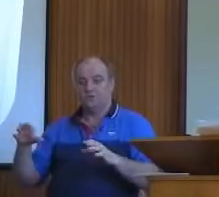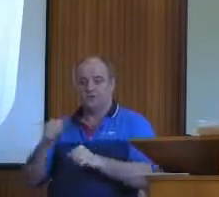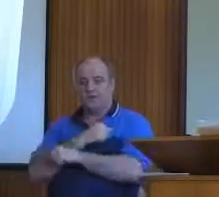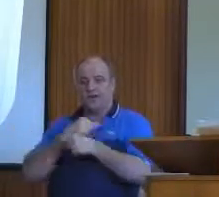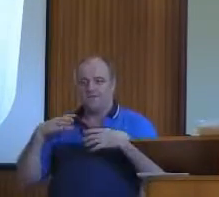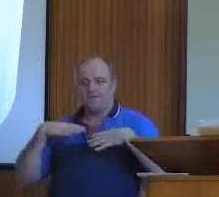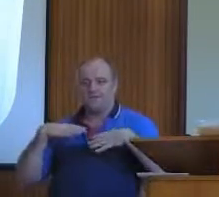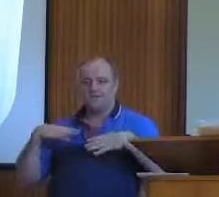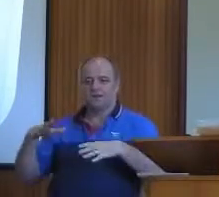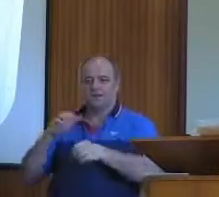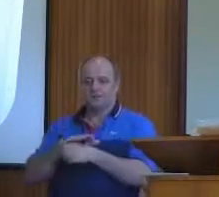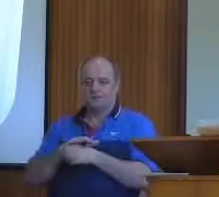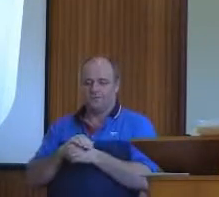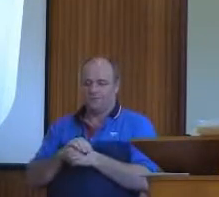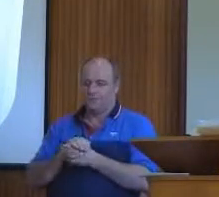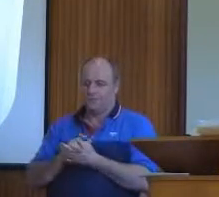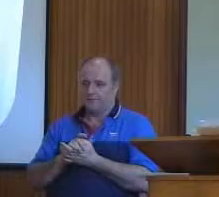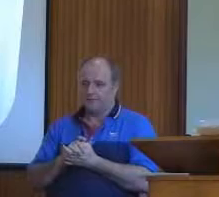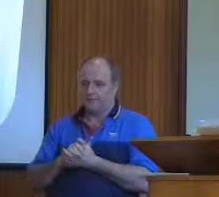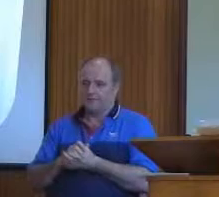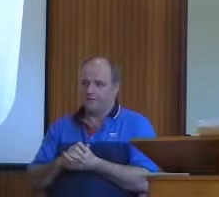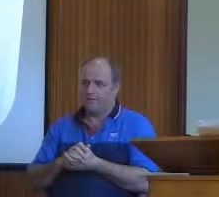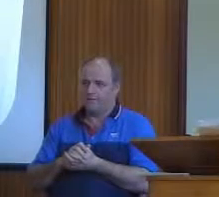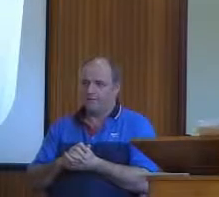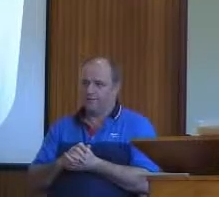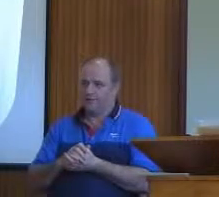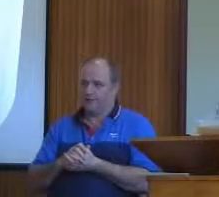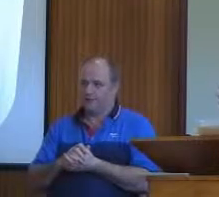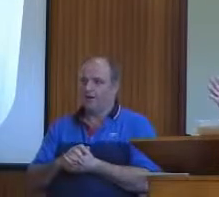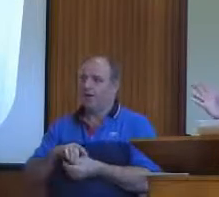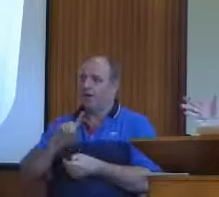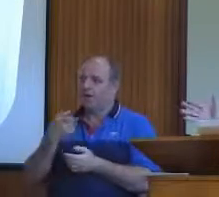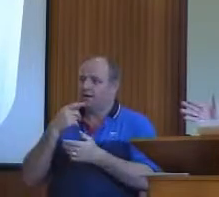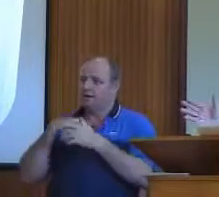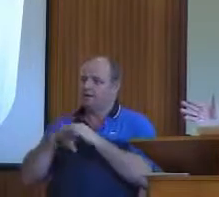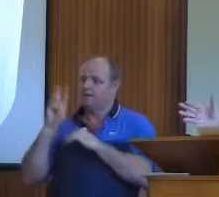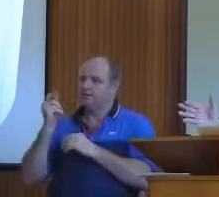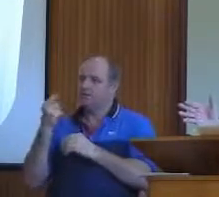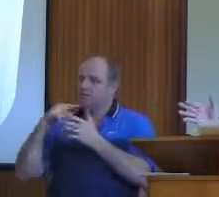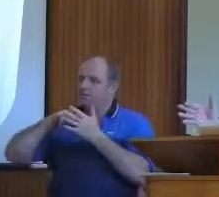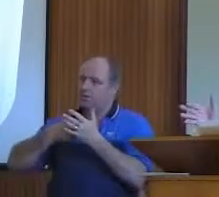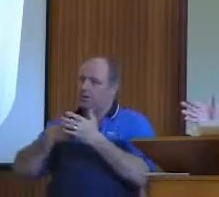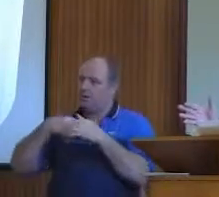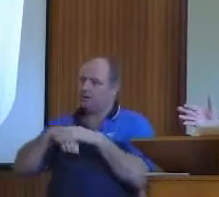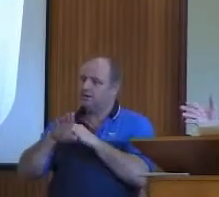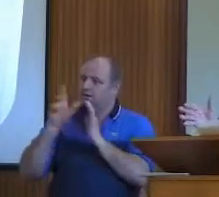otherwise wish to do. And at some point in time, in the life of everyone,